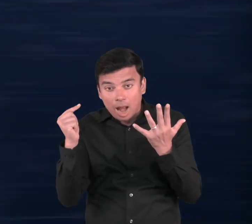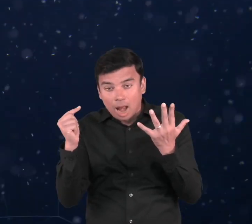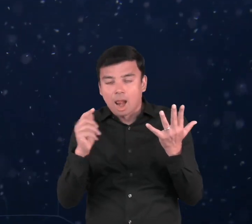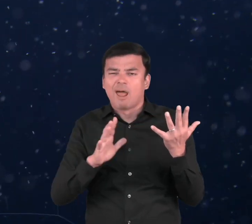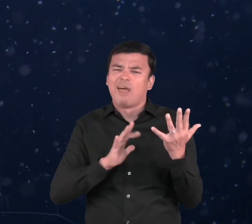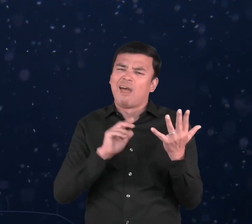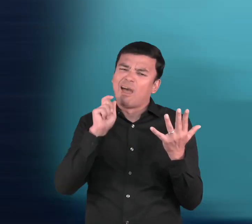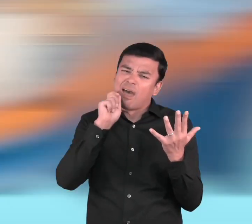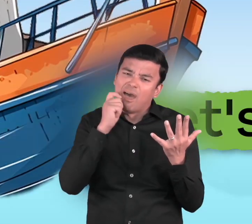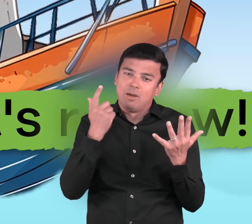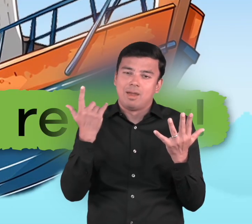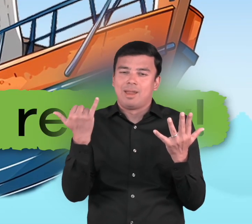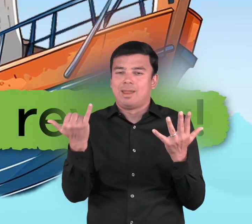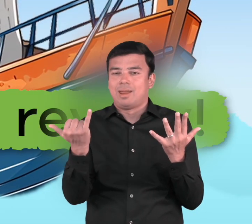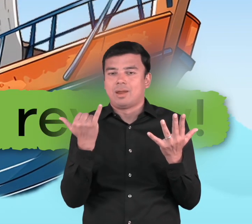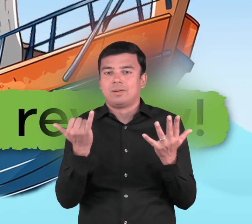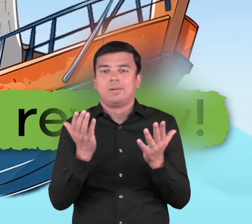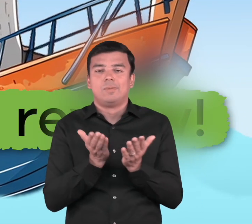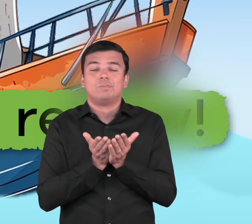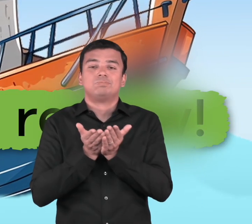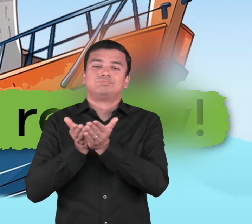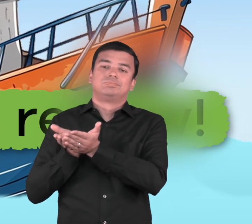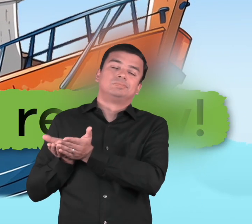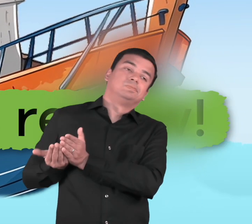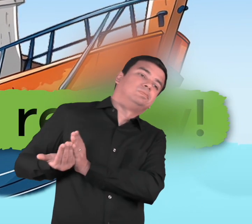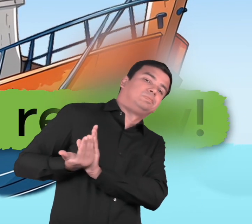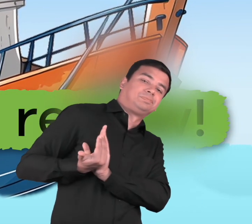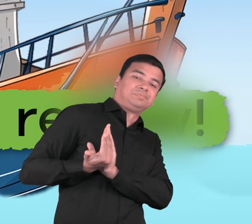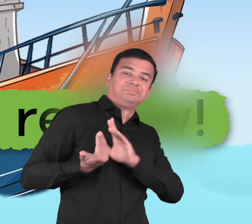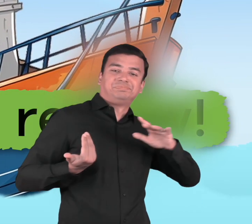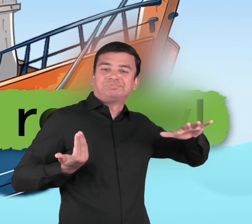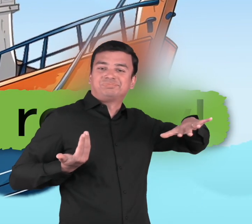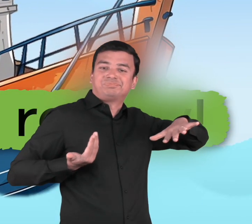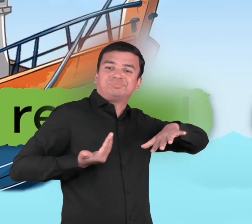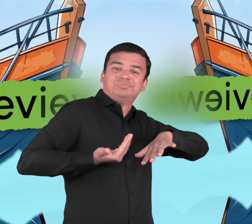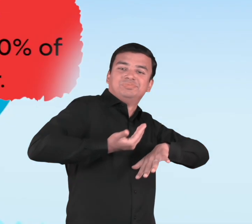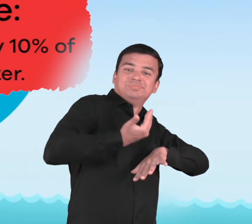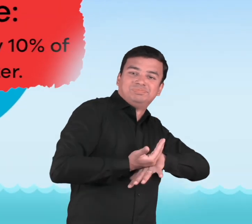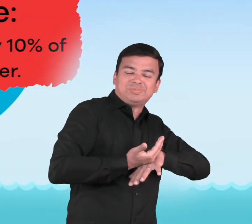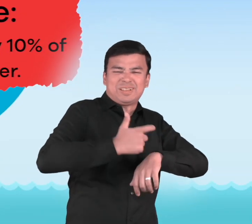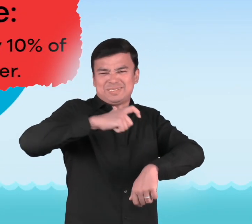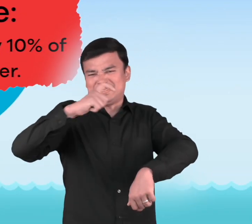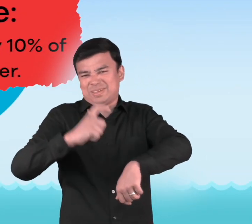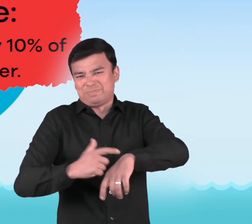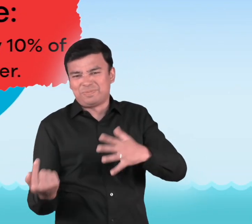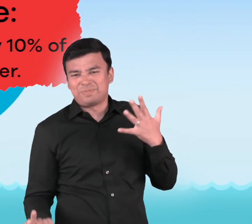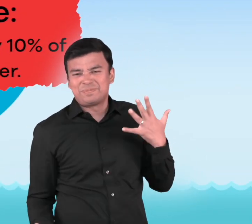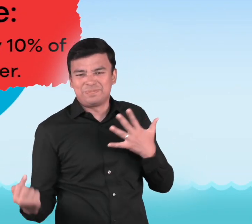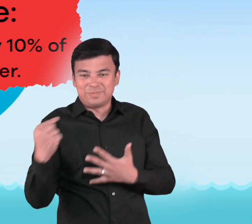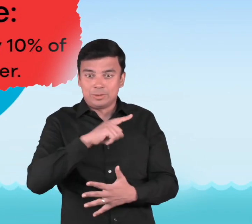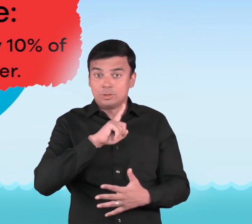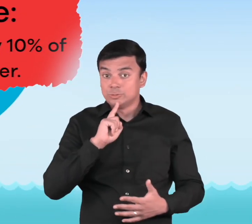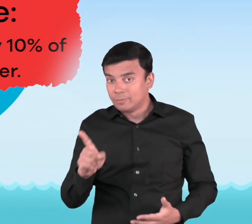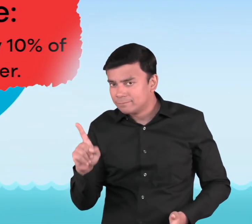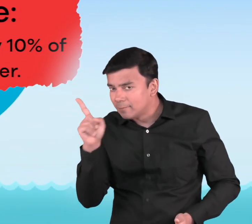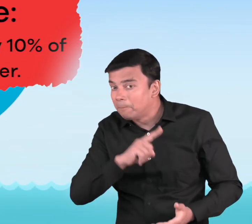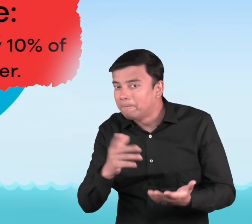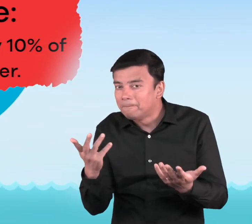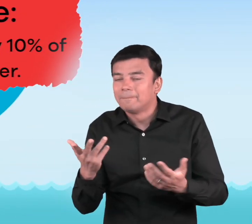ocean, let's dock our boats and review. True or false? The ocean makes up